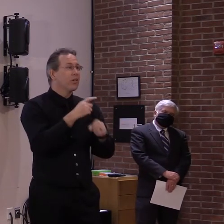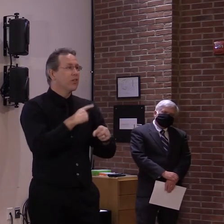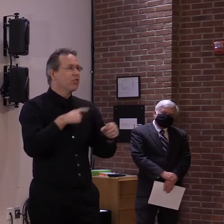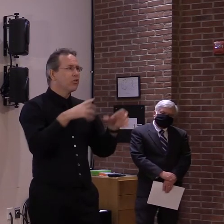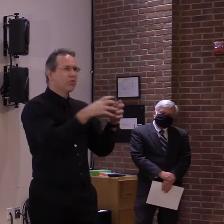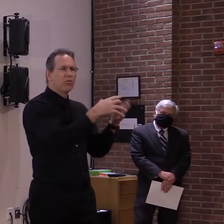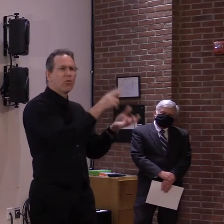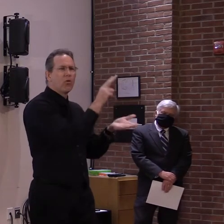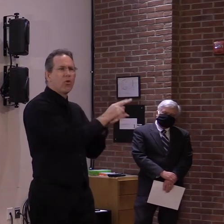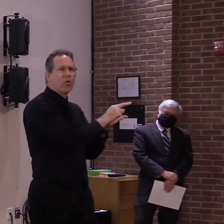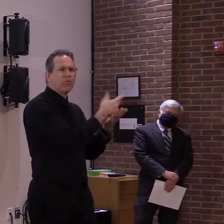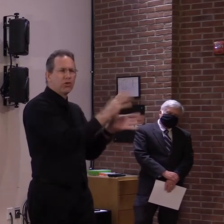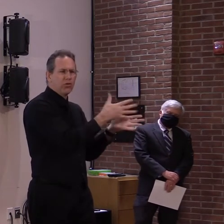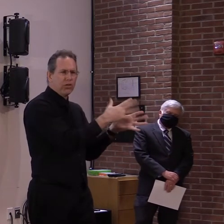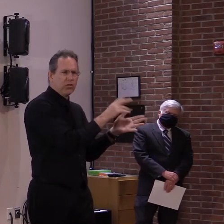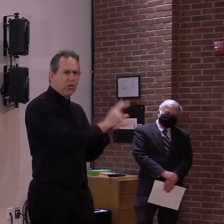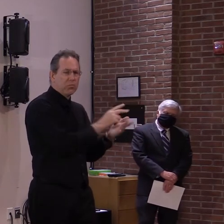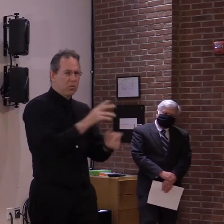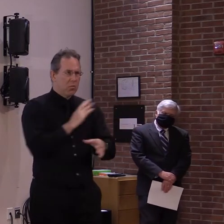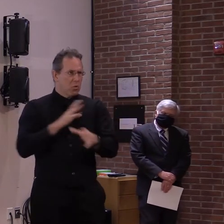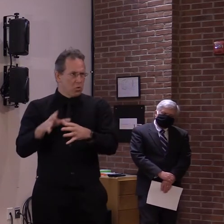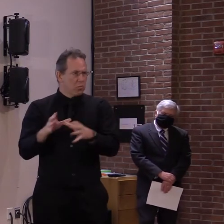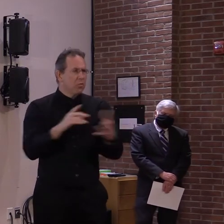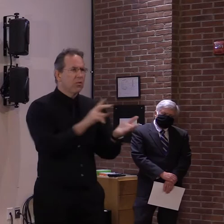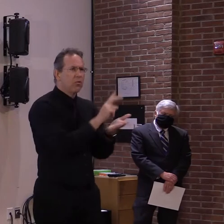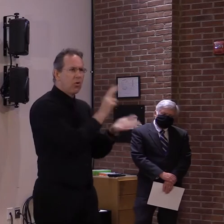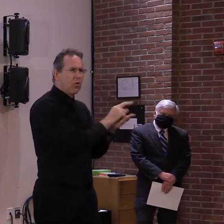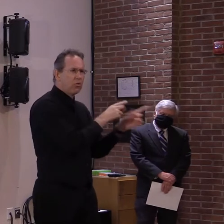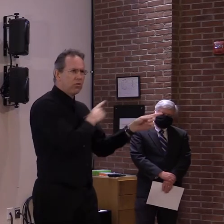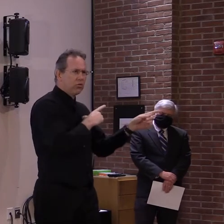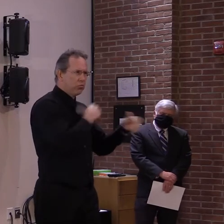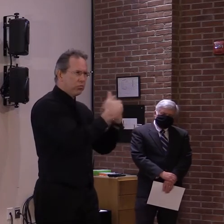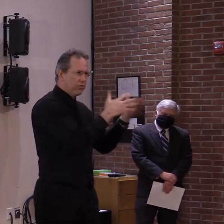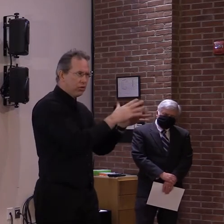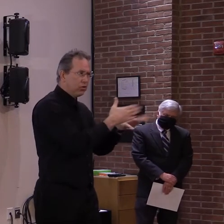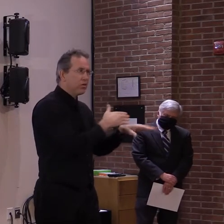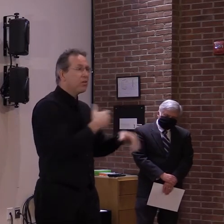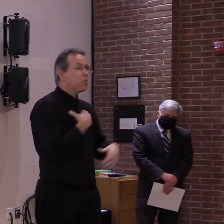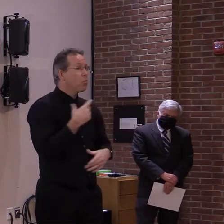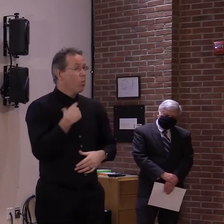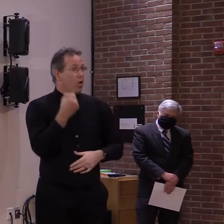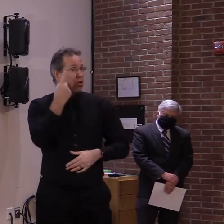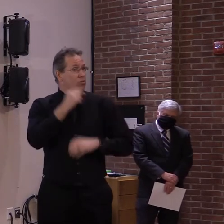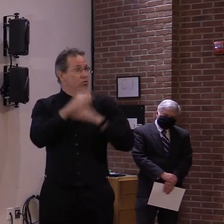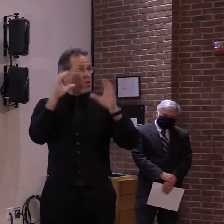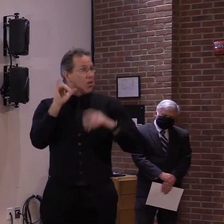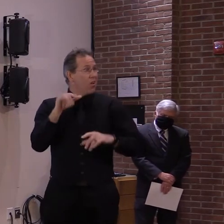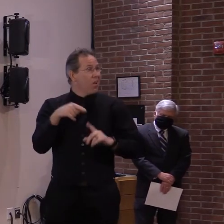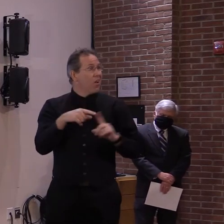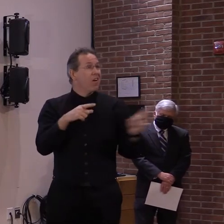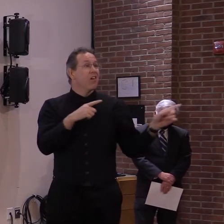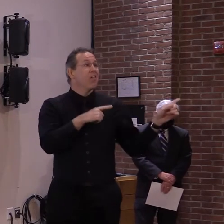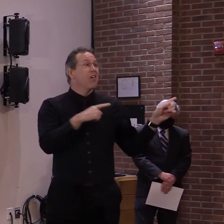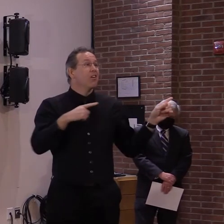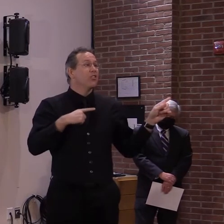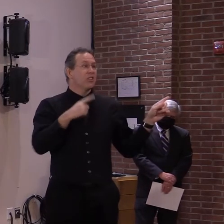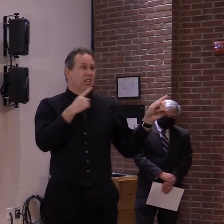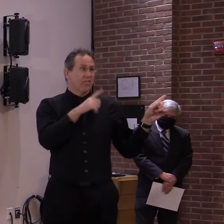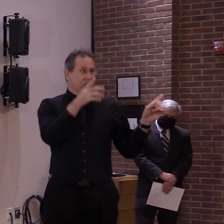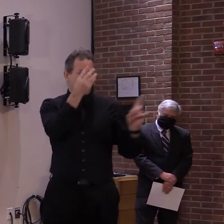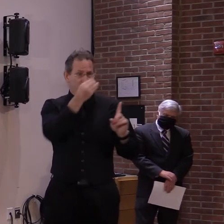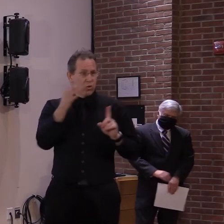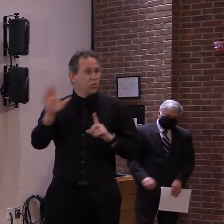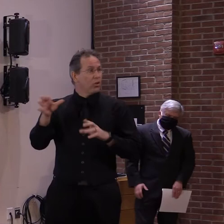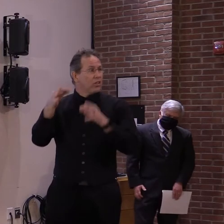I see that the legislature has the option of refusing to allow you to do it. But given that